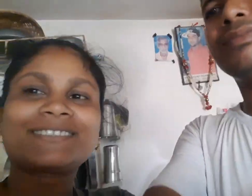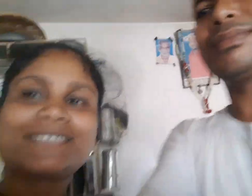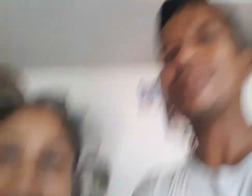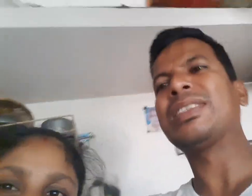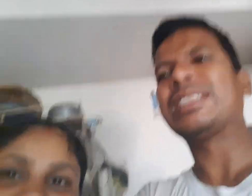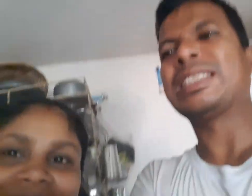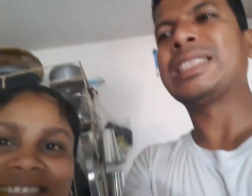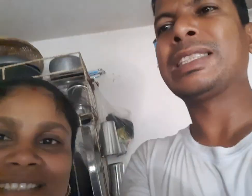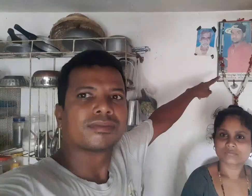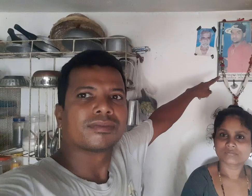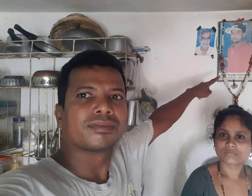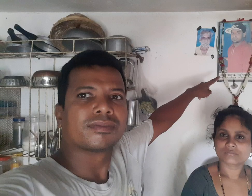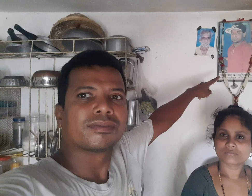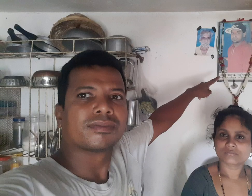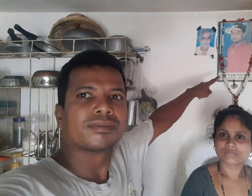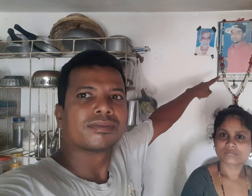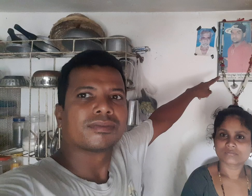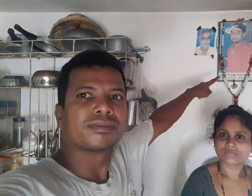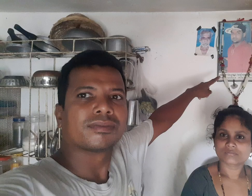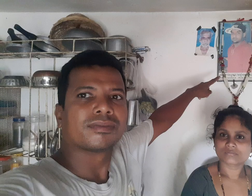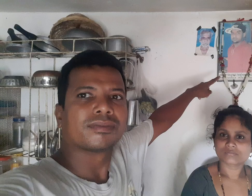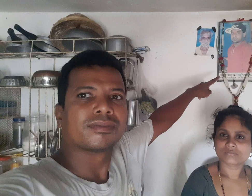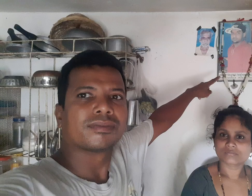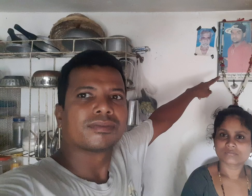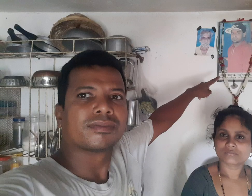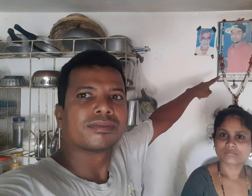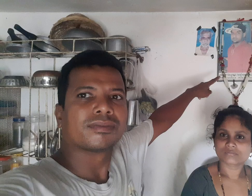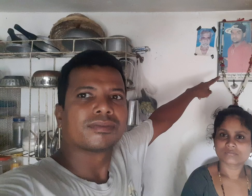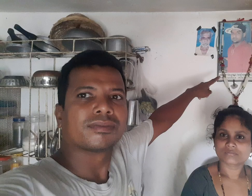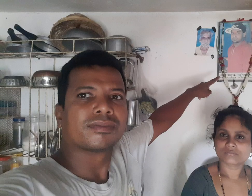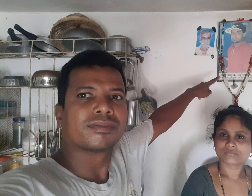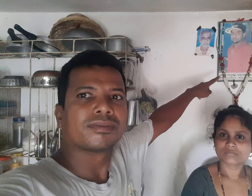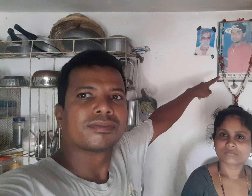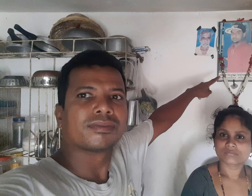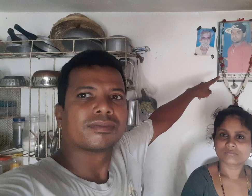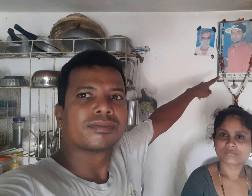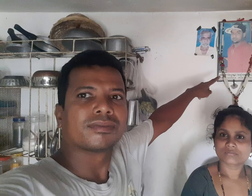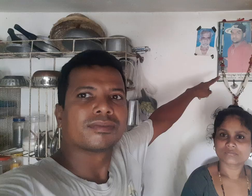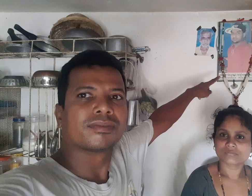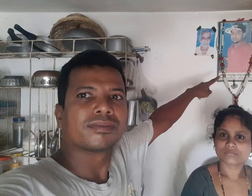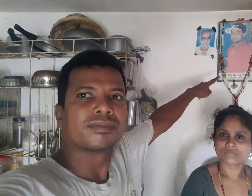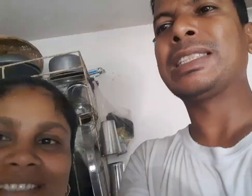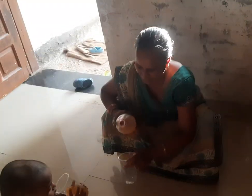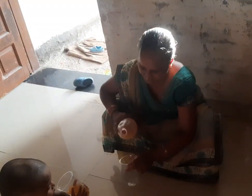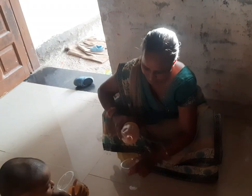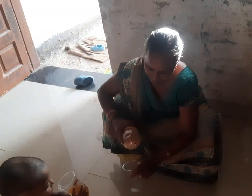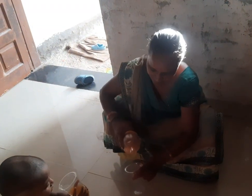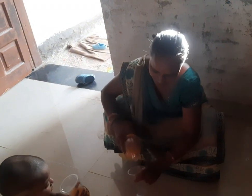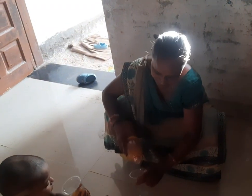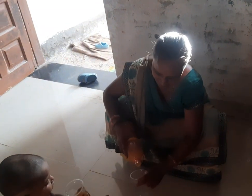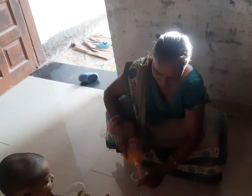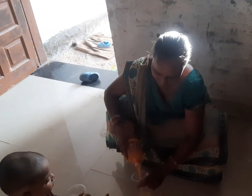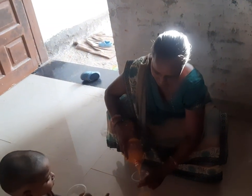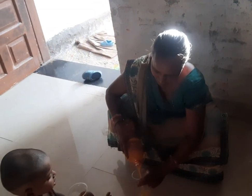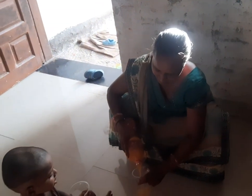I'm going to feed After in the chicken, I'll eat the Hello! Hello!